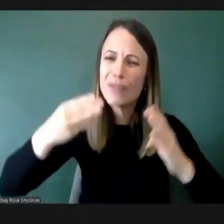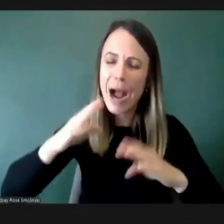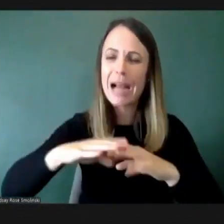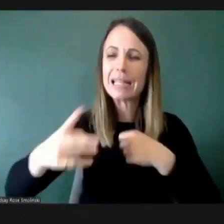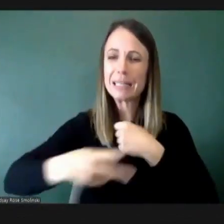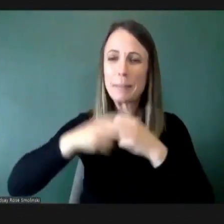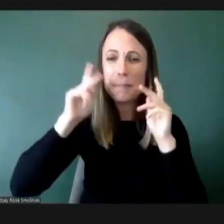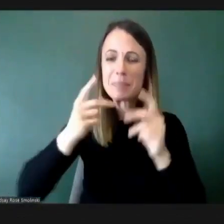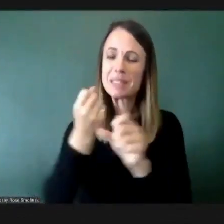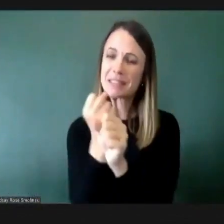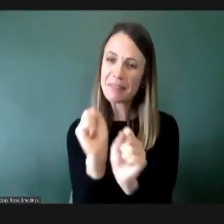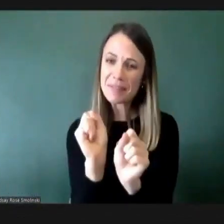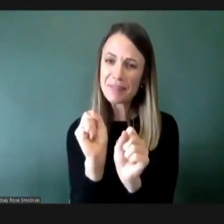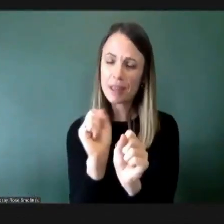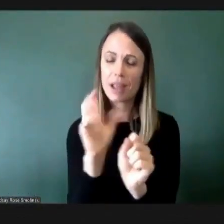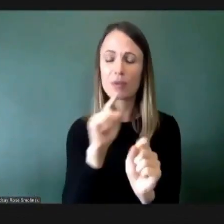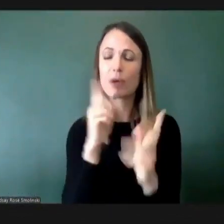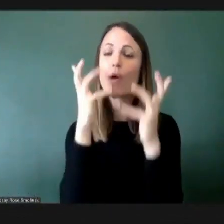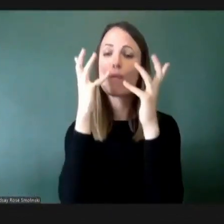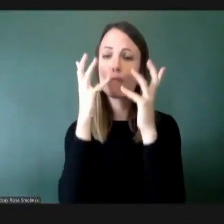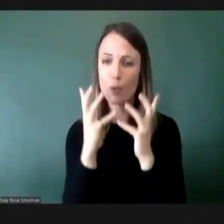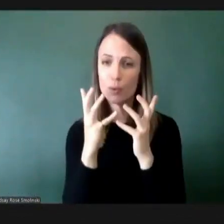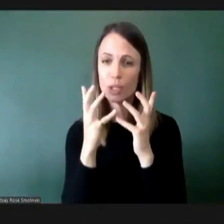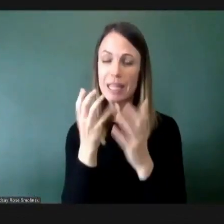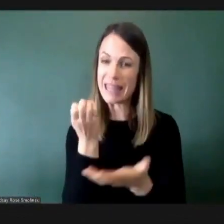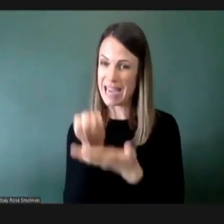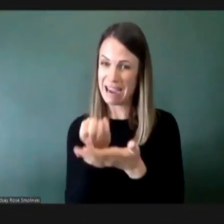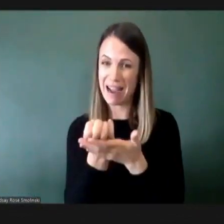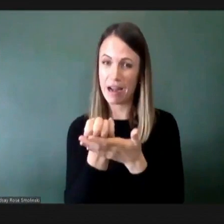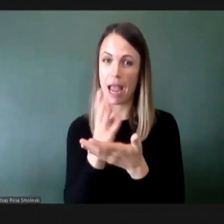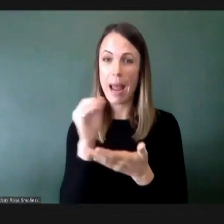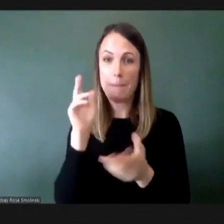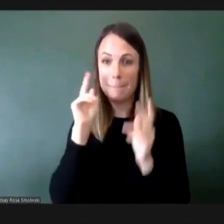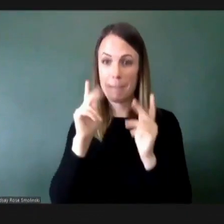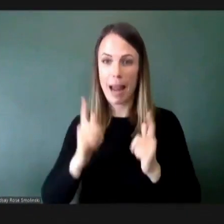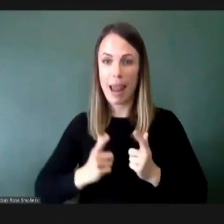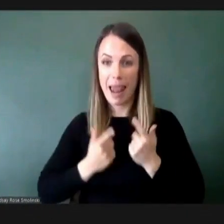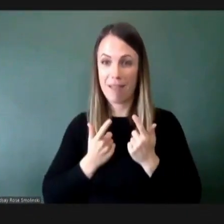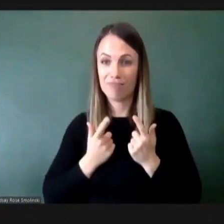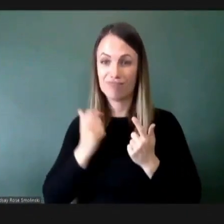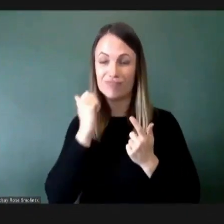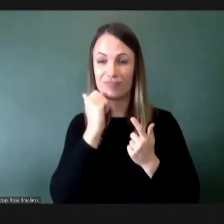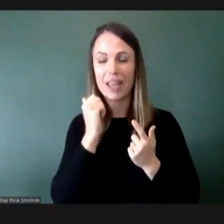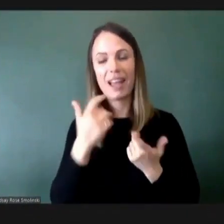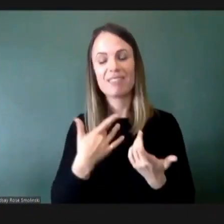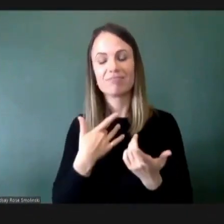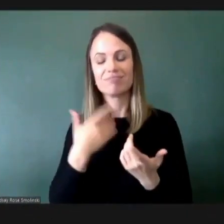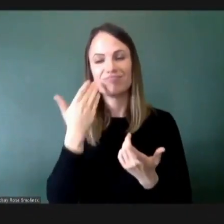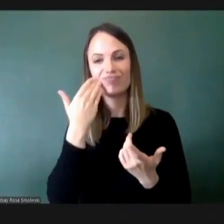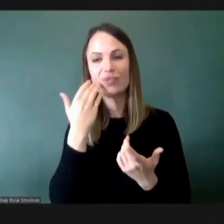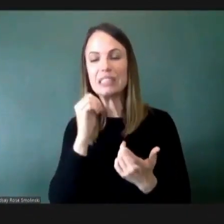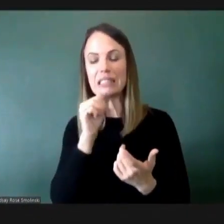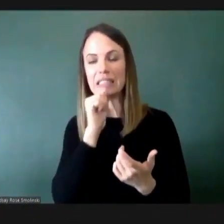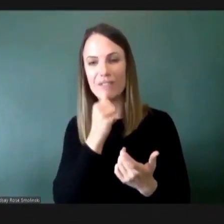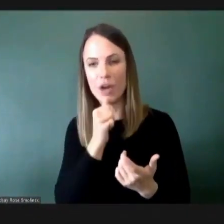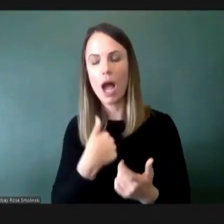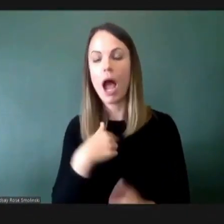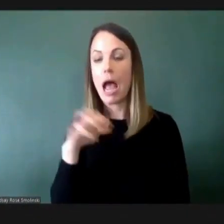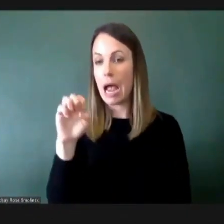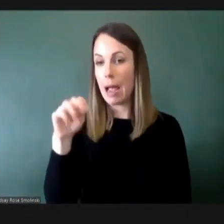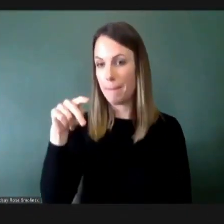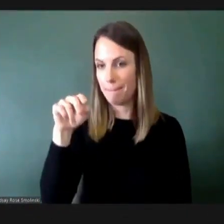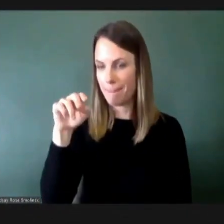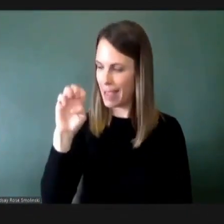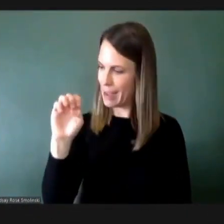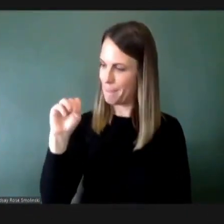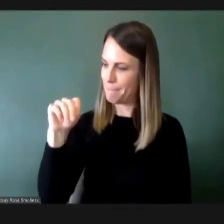people safe. And unfortunately, the economy and people's livelihoods sadly have suffered. So I empathize with that,